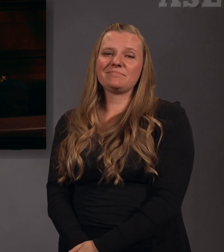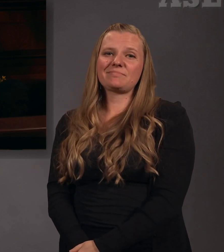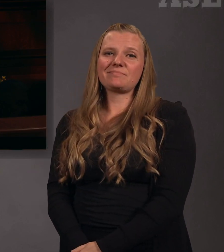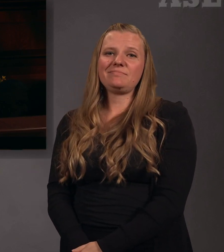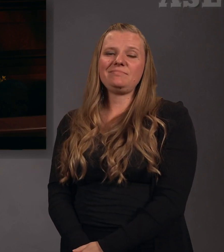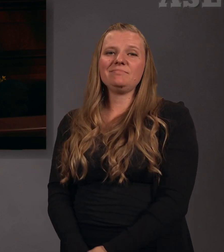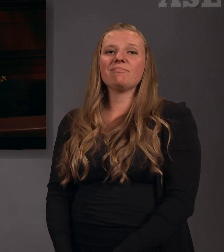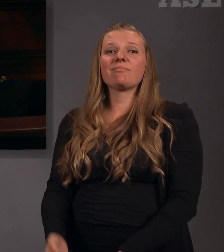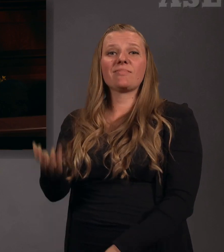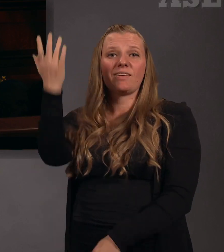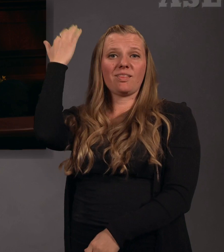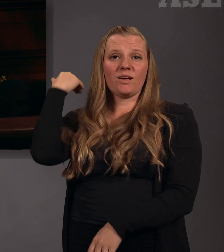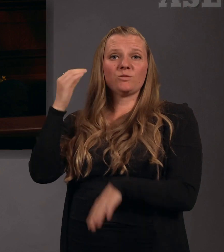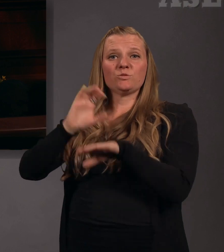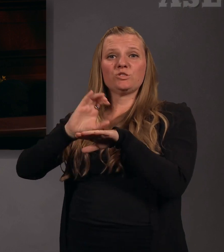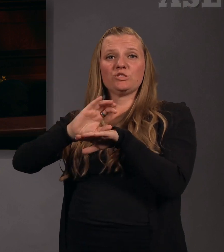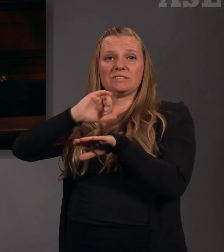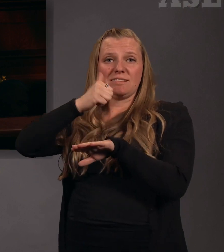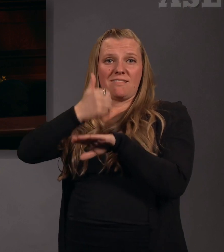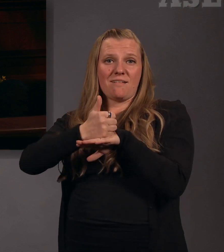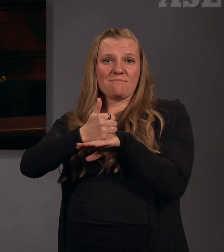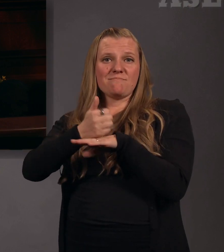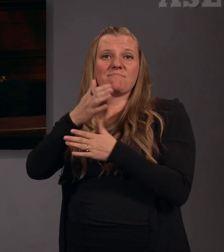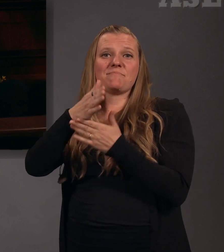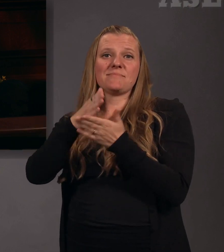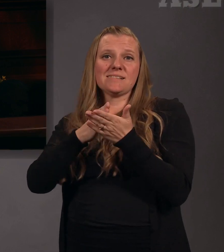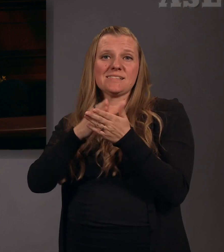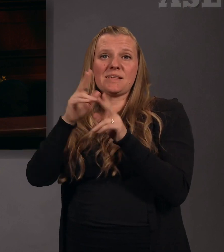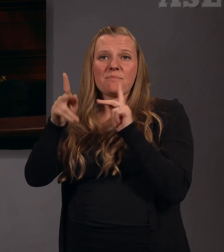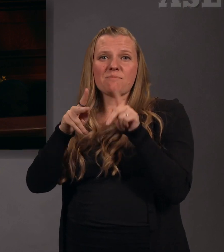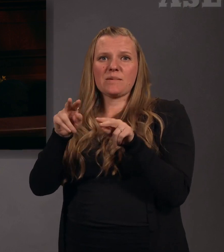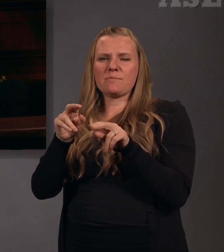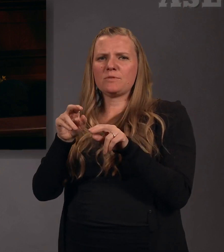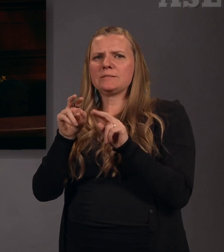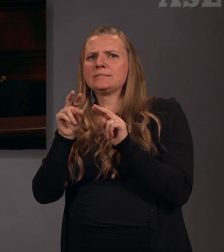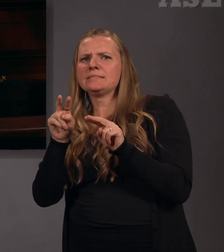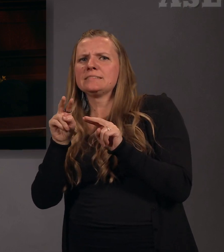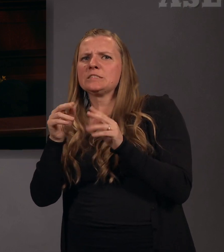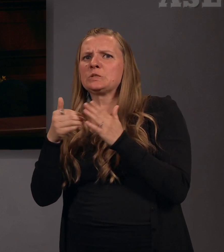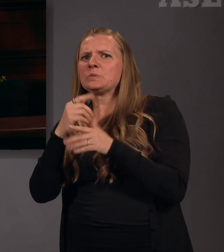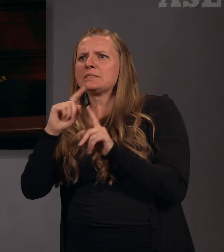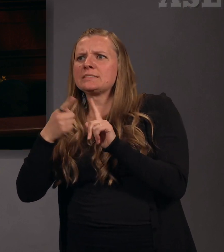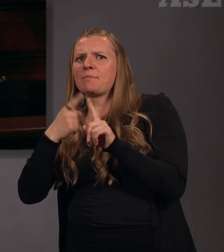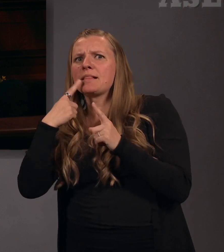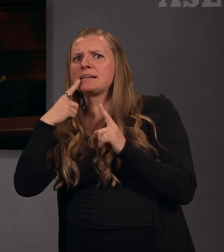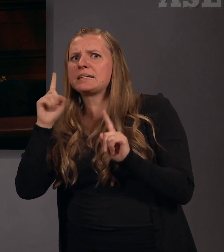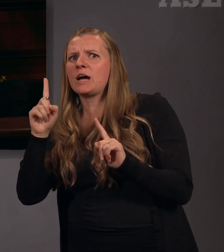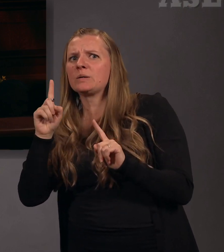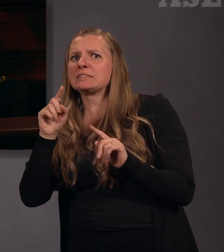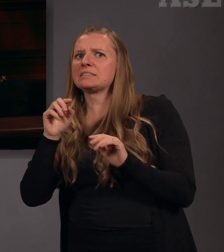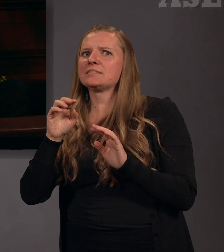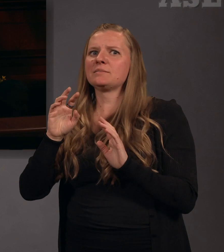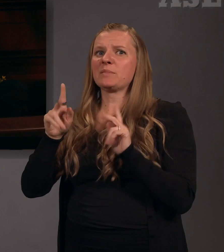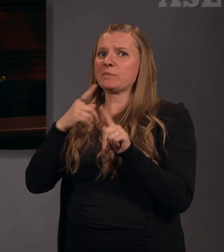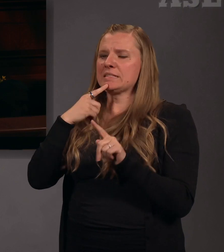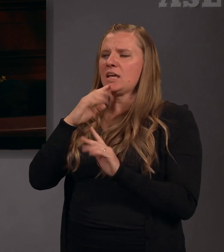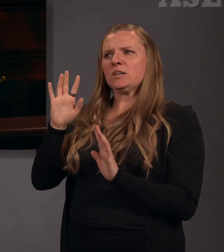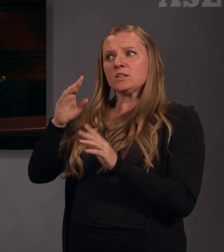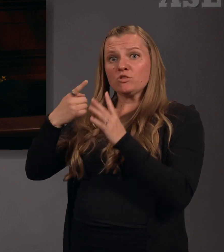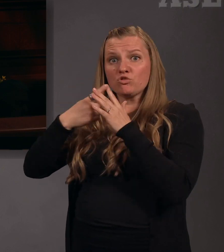In the early days of the Church, some would worry when a new temple would be announced, for they would say, We never began to build a temple without the bells